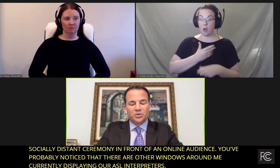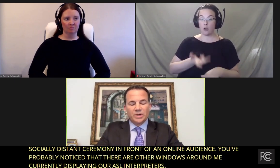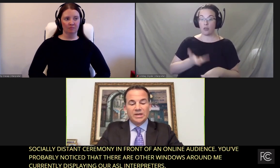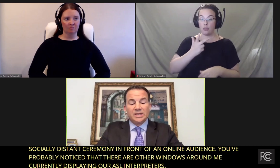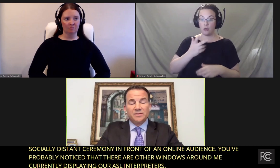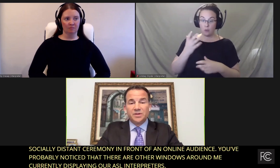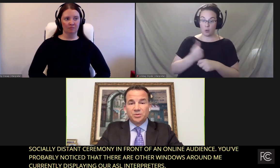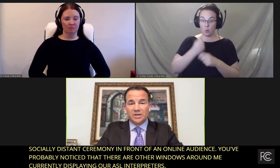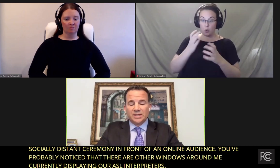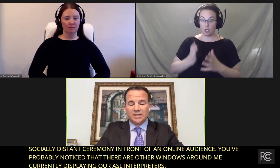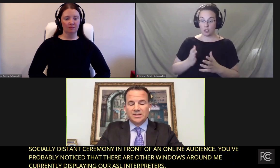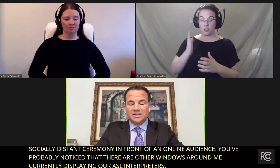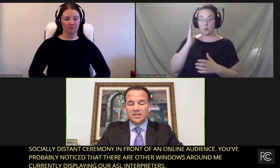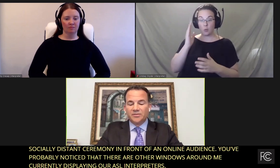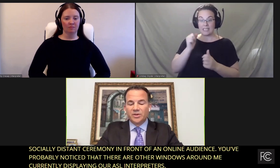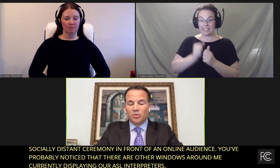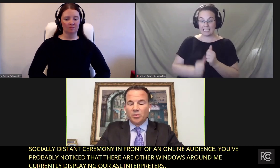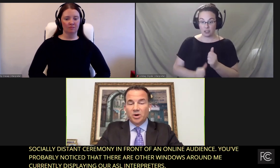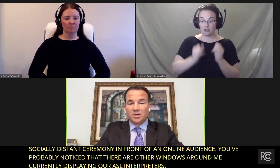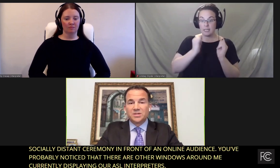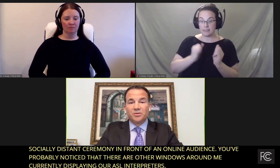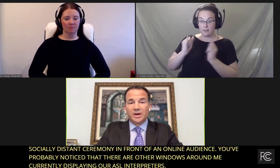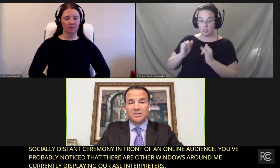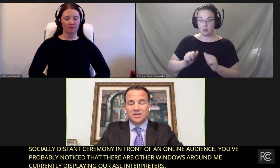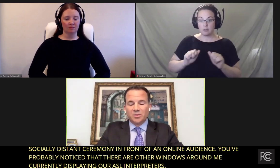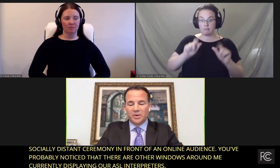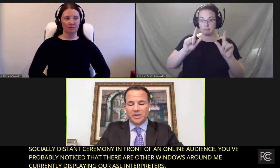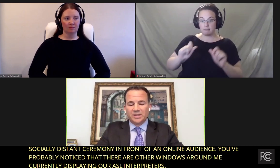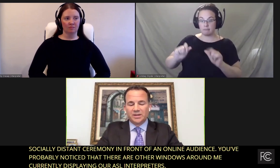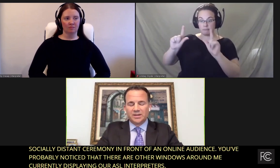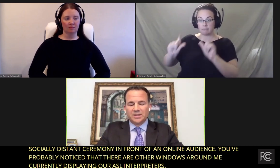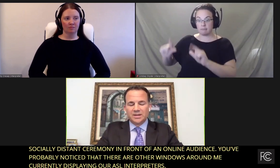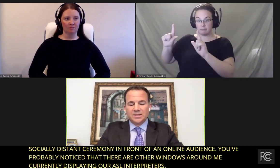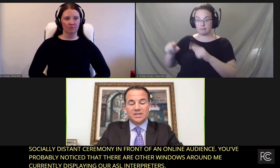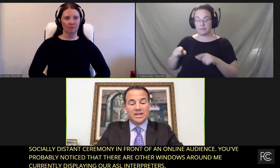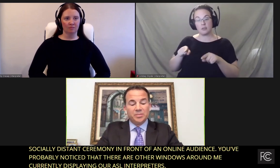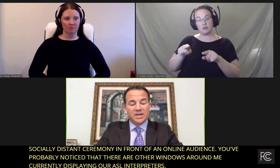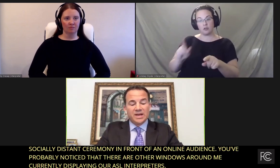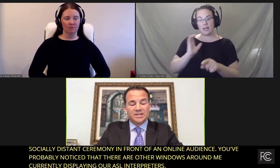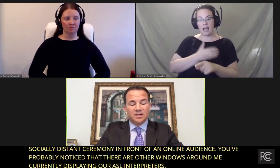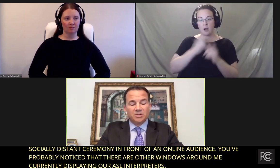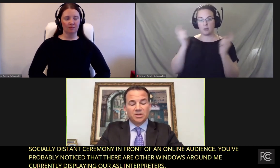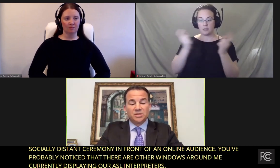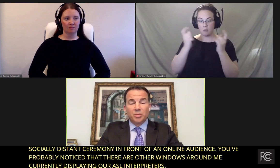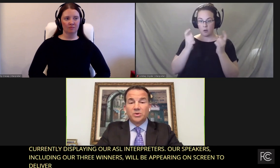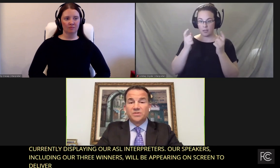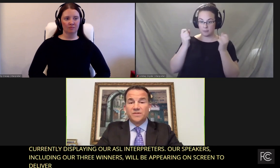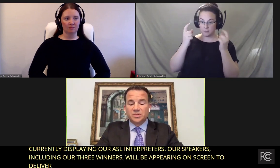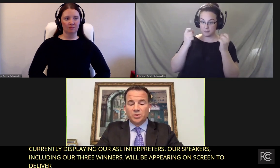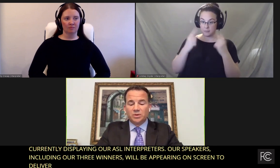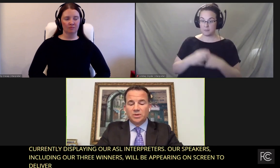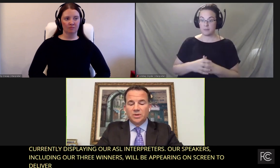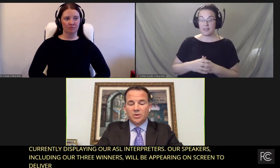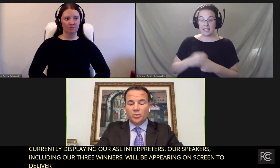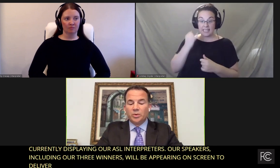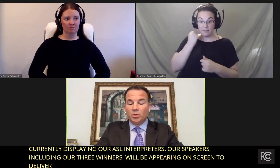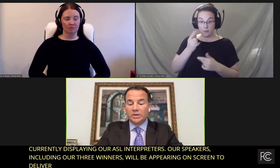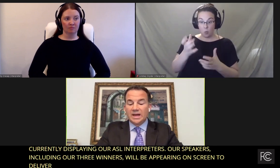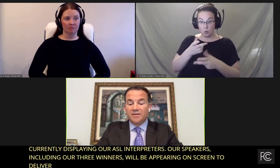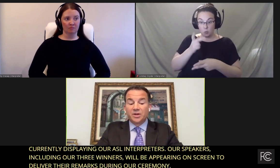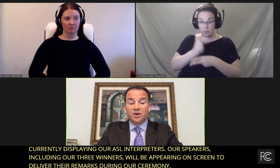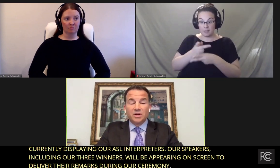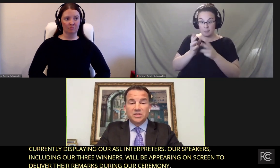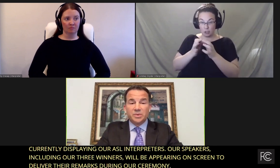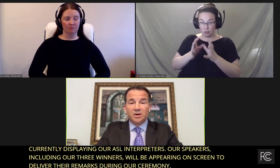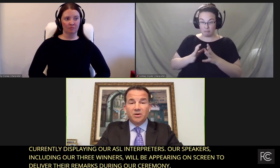appearing on screen individually to deliver their remarks during our ceremony. To keep the ASL interpreters visible, we